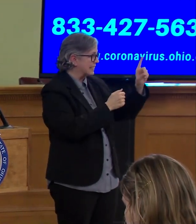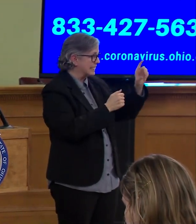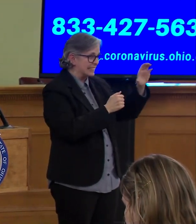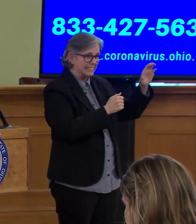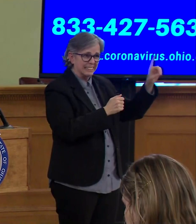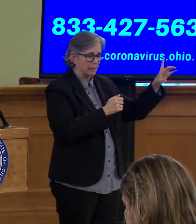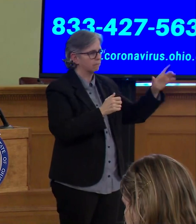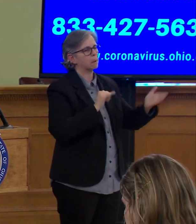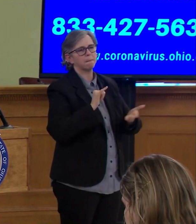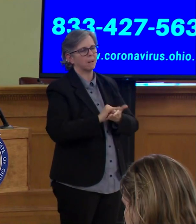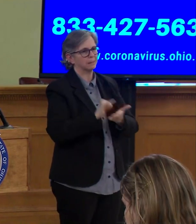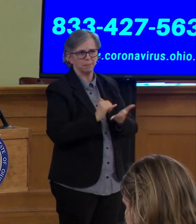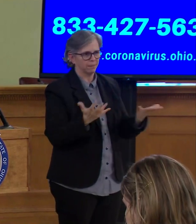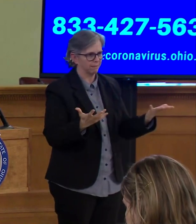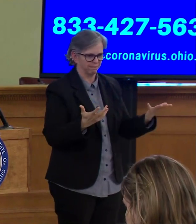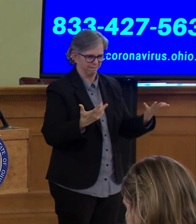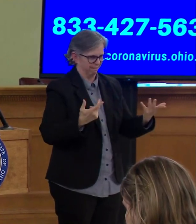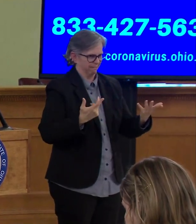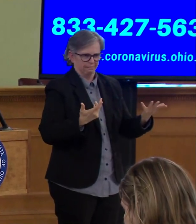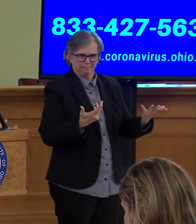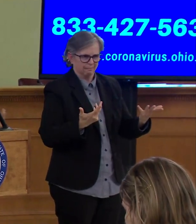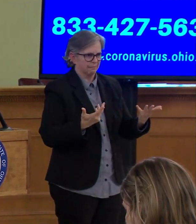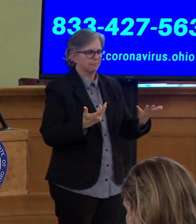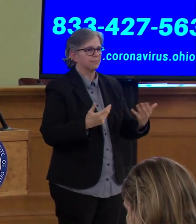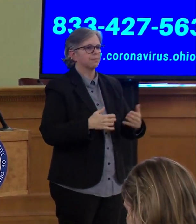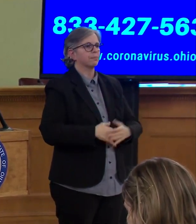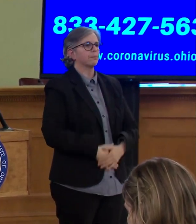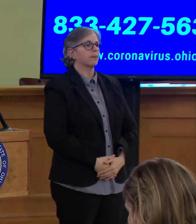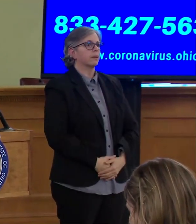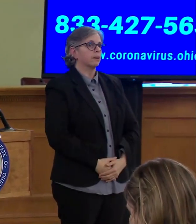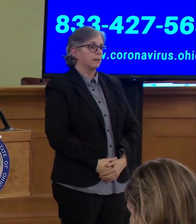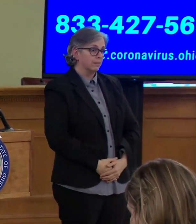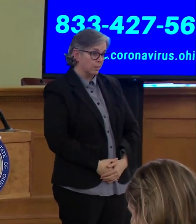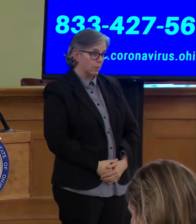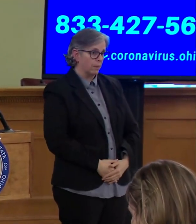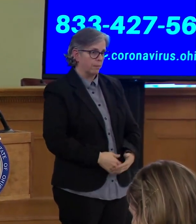We have received calls.